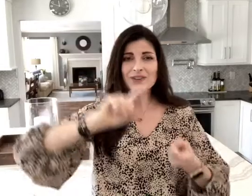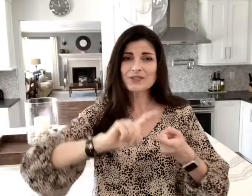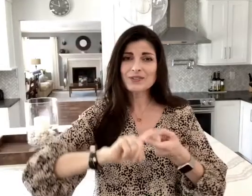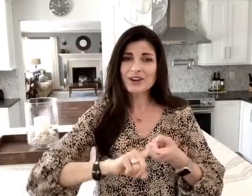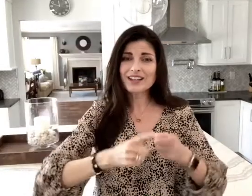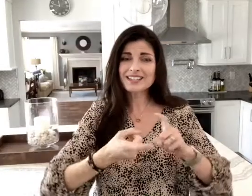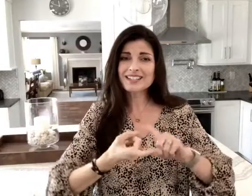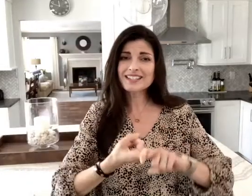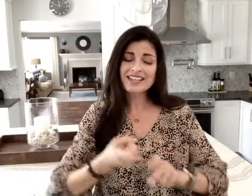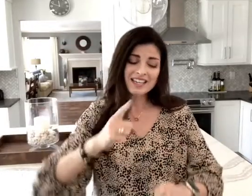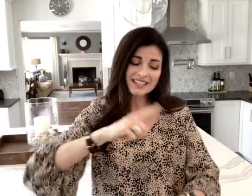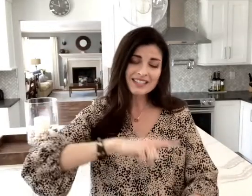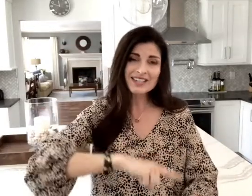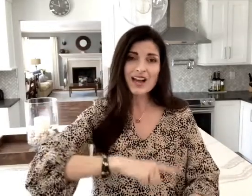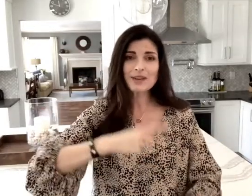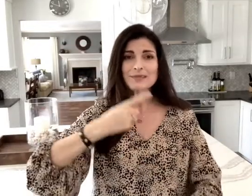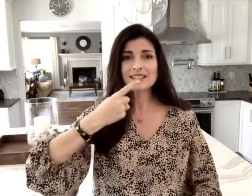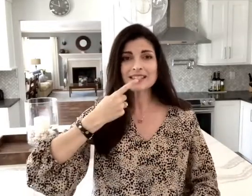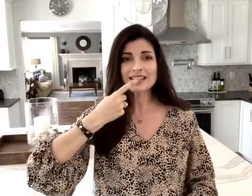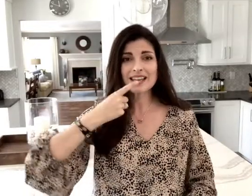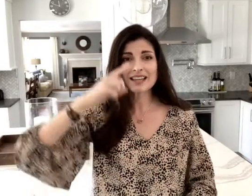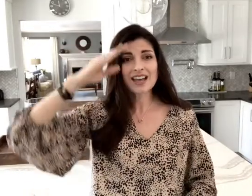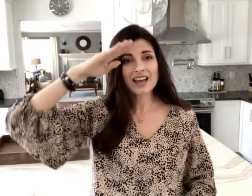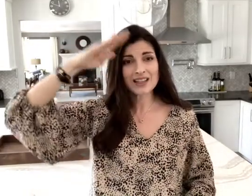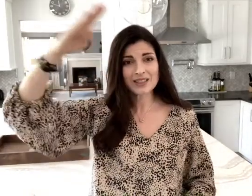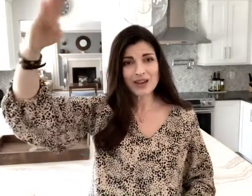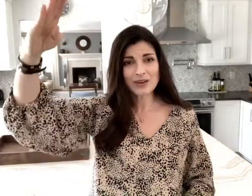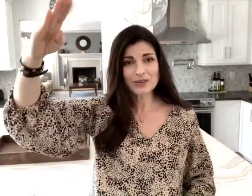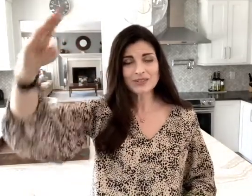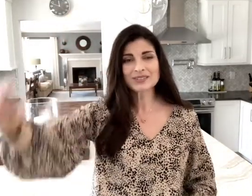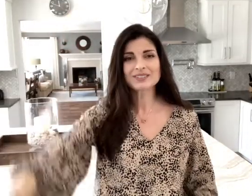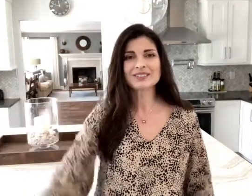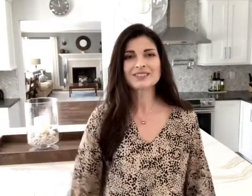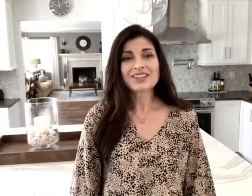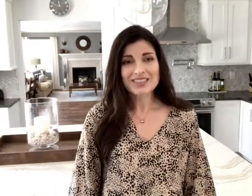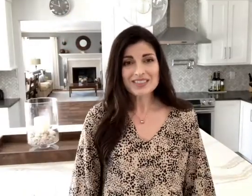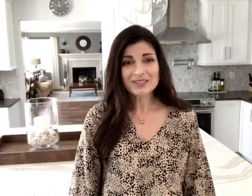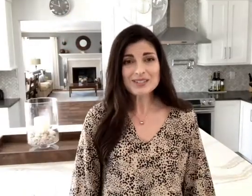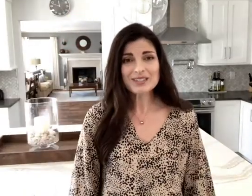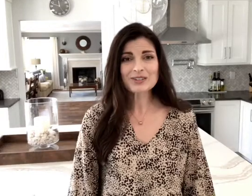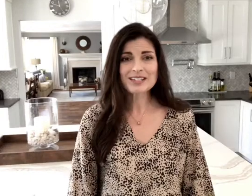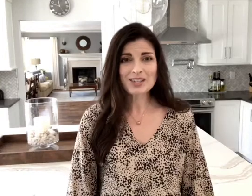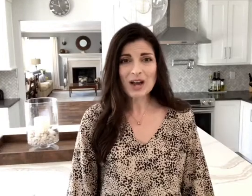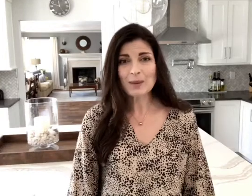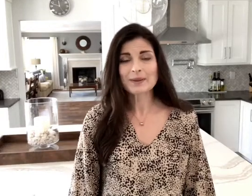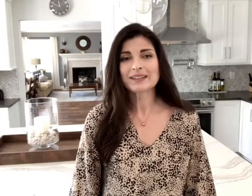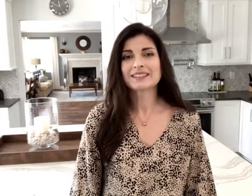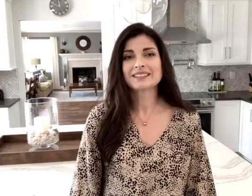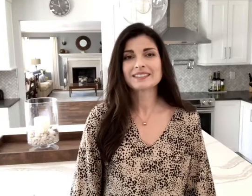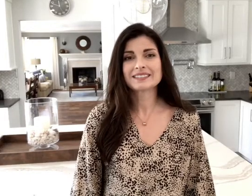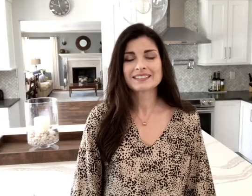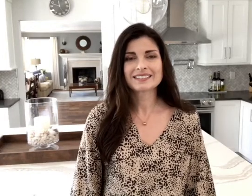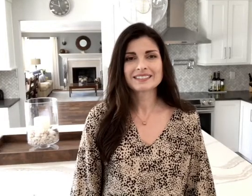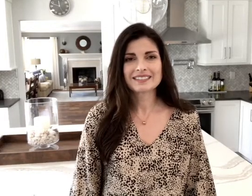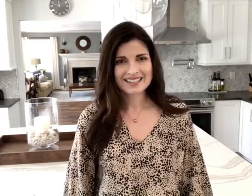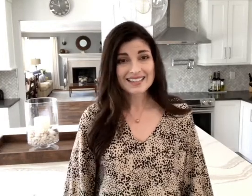You did a great job. Keep